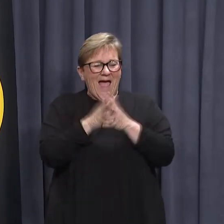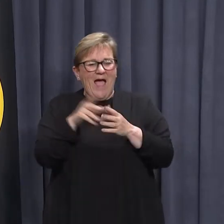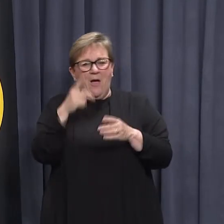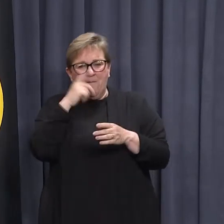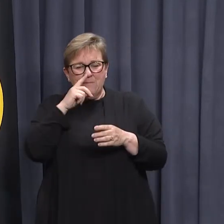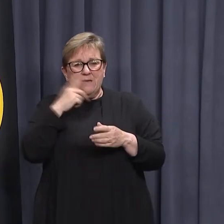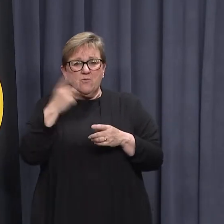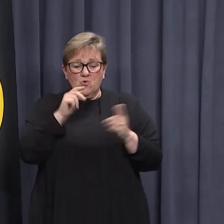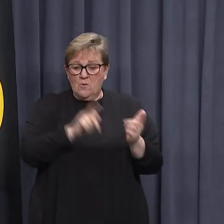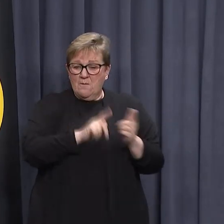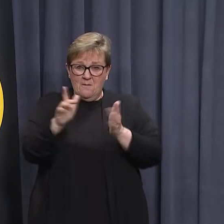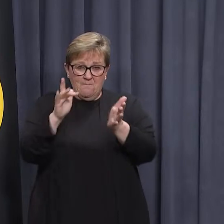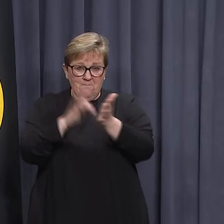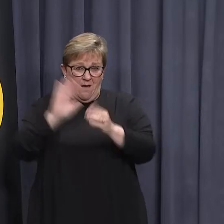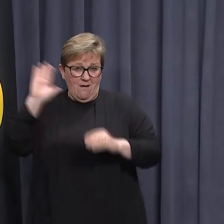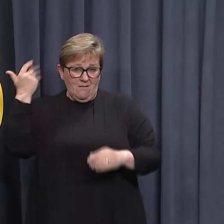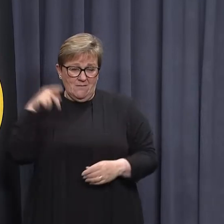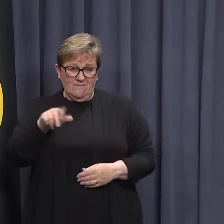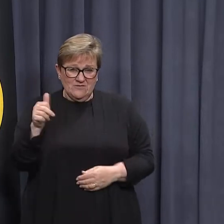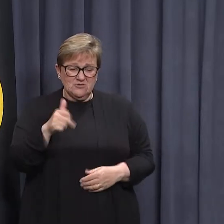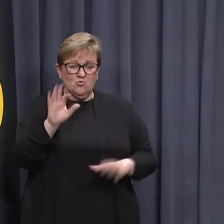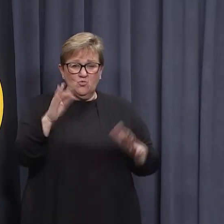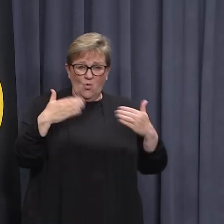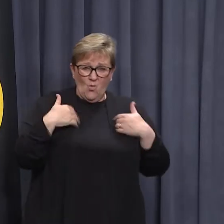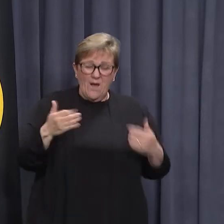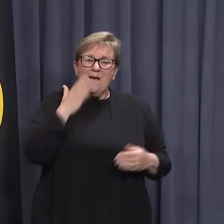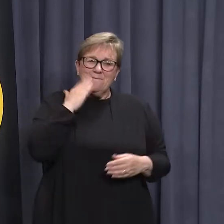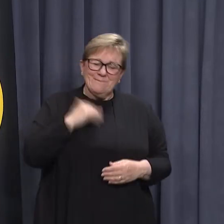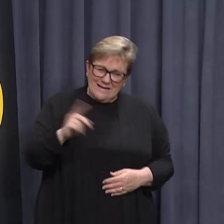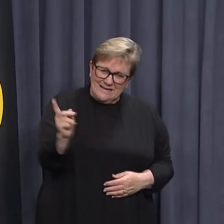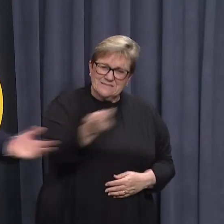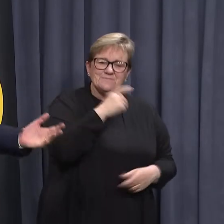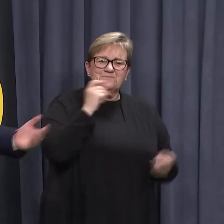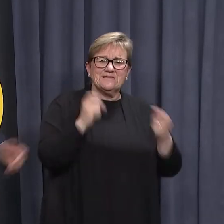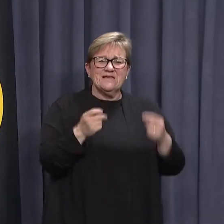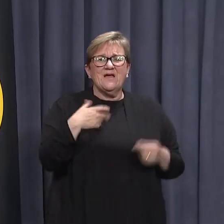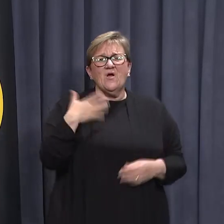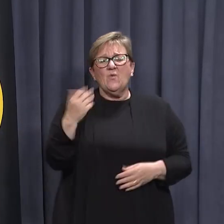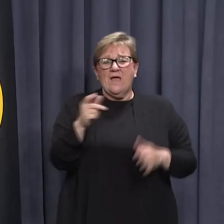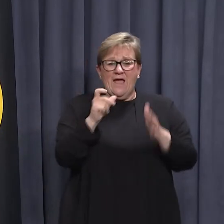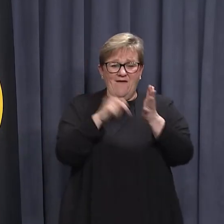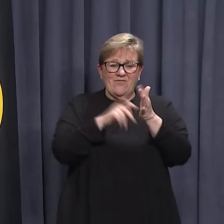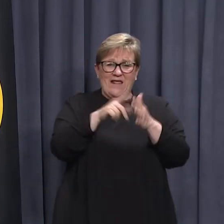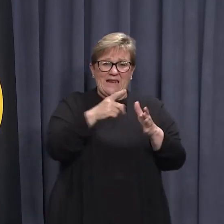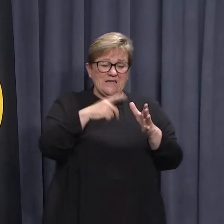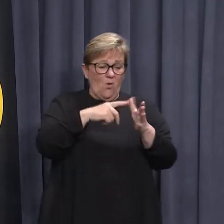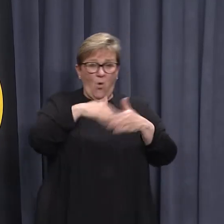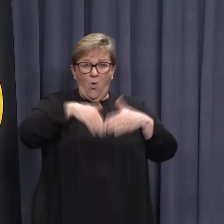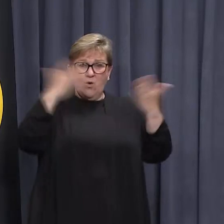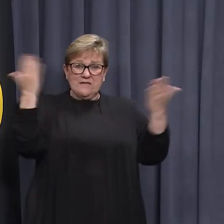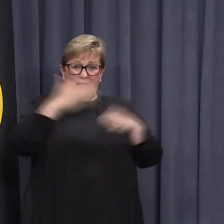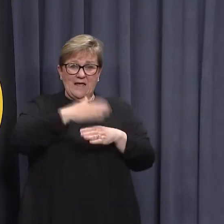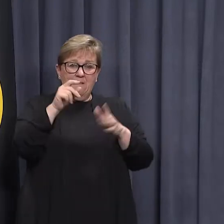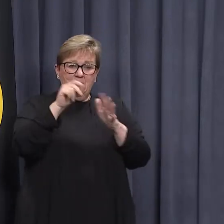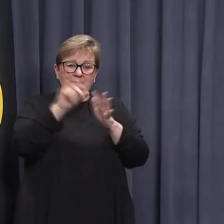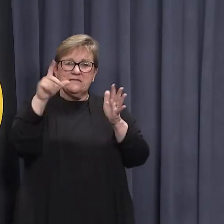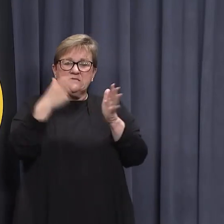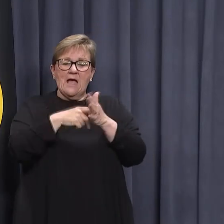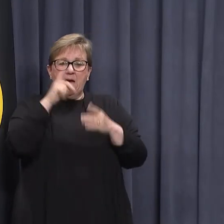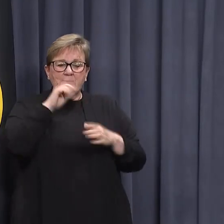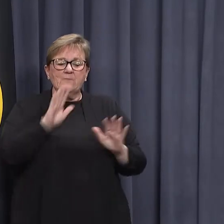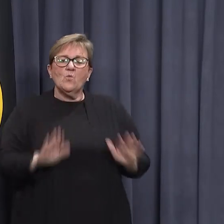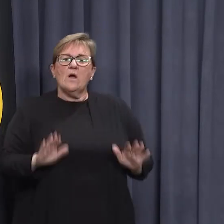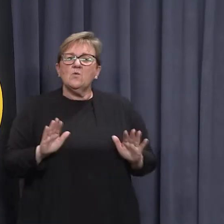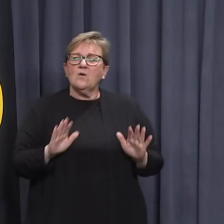people who've been to exposure sites or people who've been unwell to please go and get tested. We have these clinics sitting there all day, PCR clinics. So